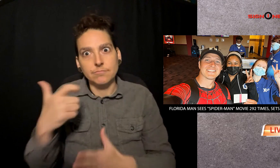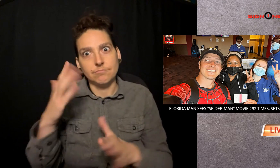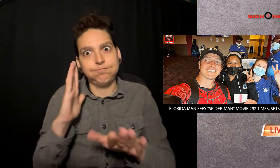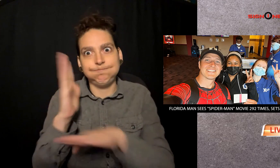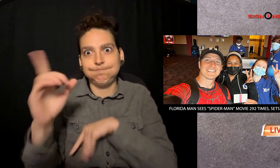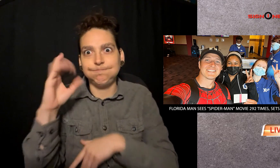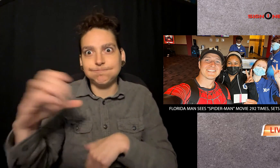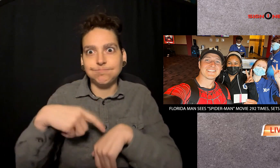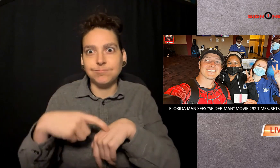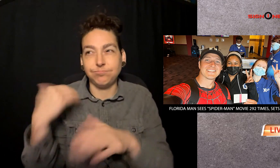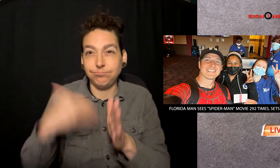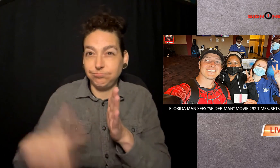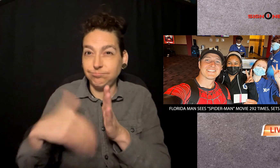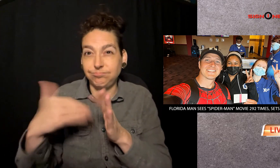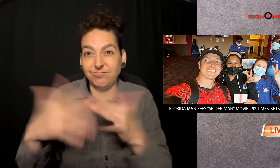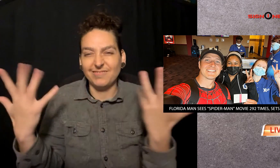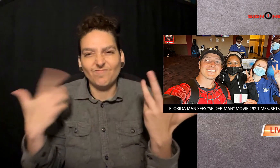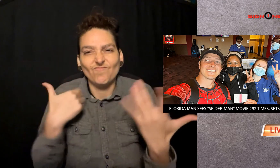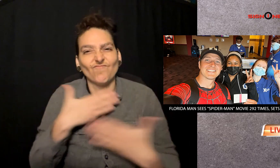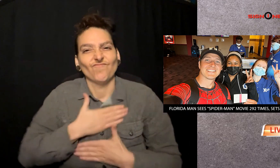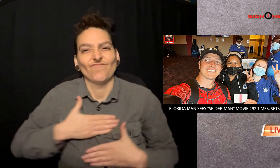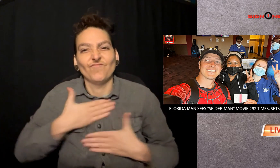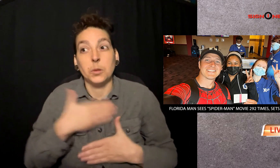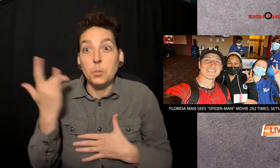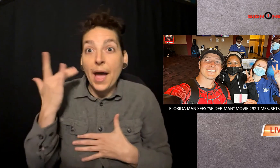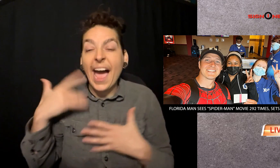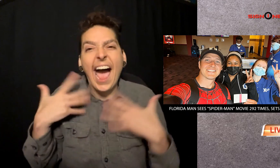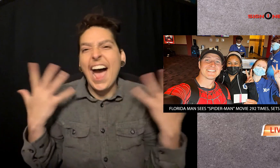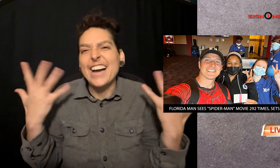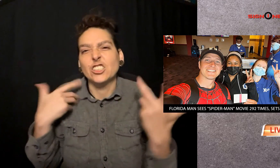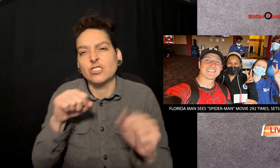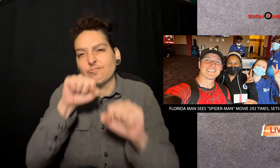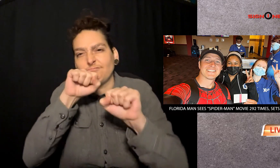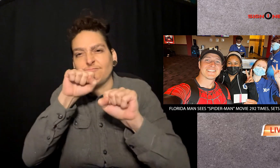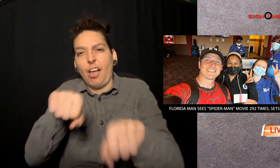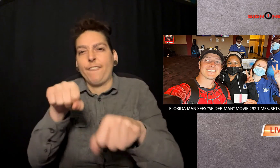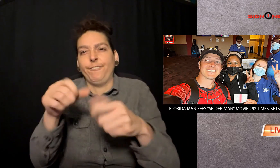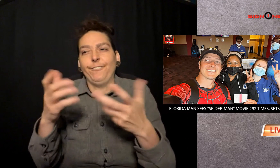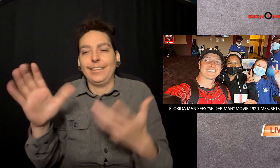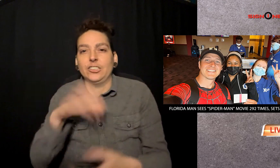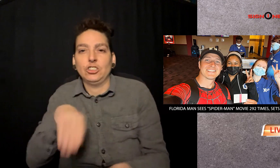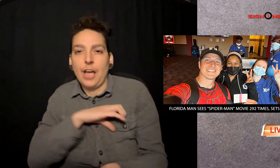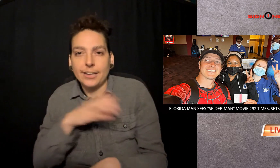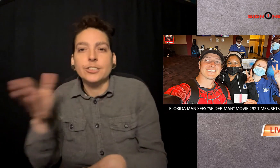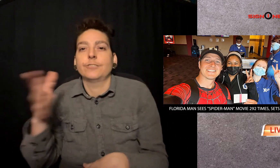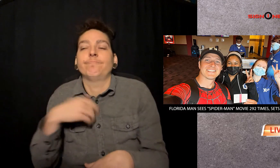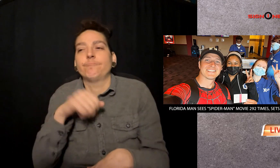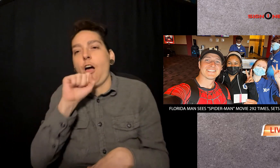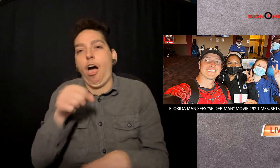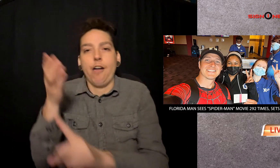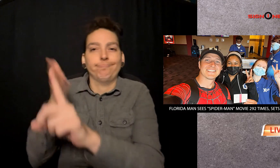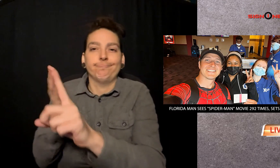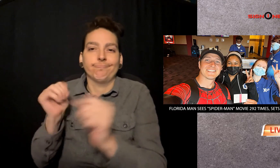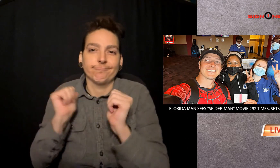Oh, I've seen that over a hundred times. I just enjoy it because I love his characters, I love him as an actor,